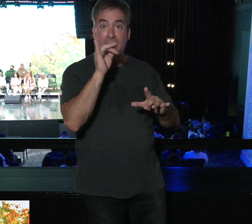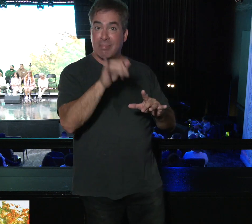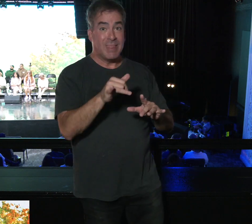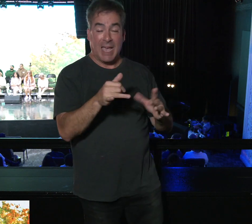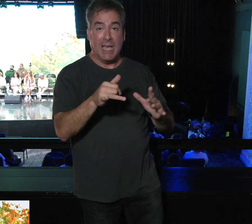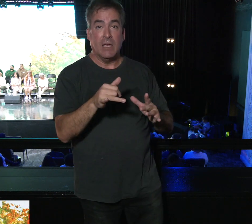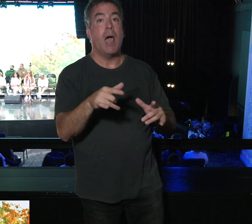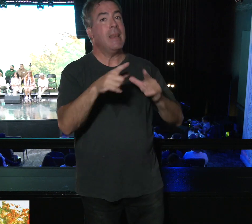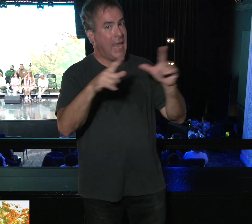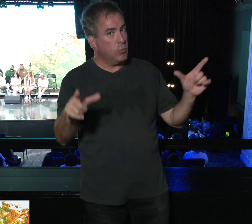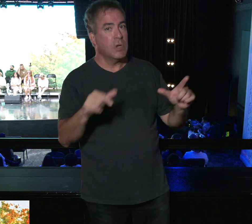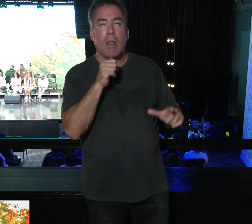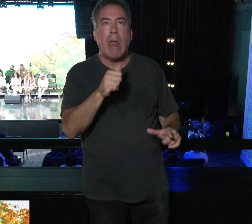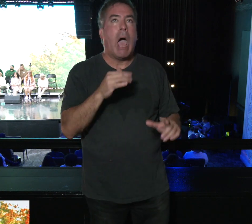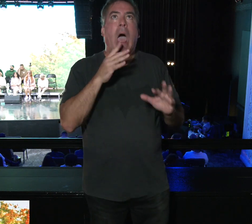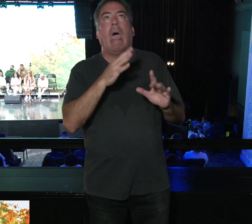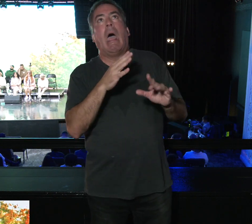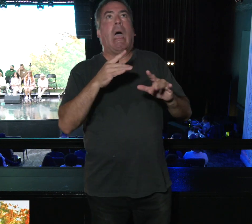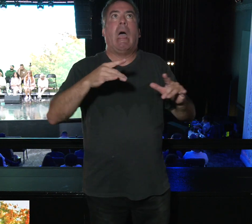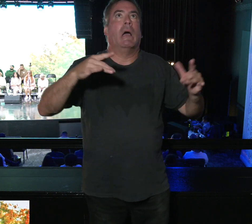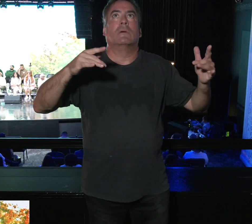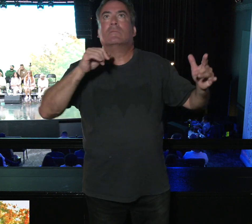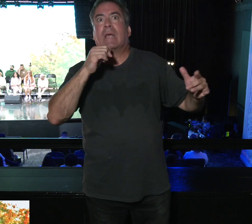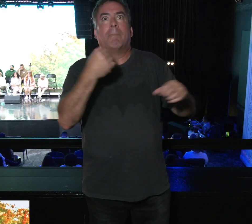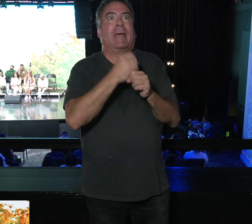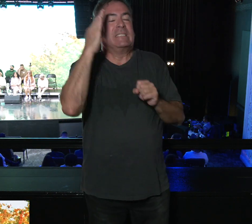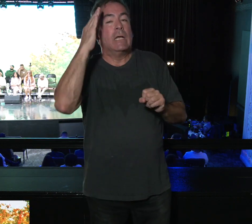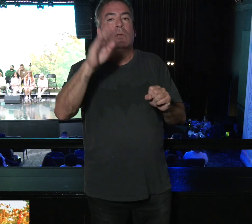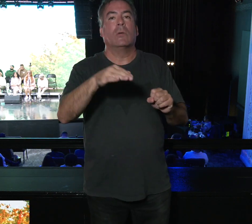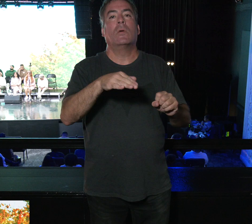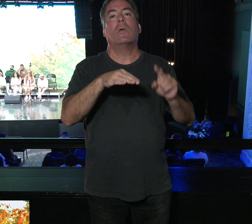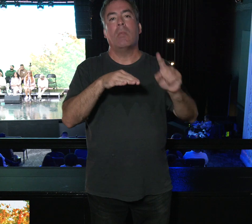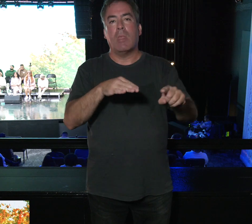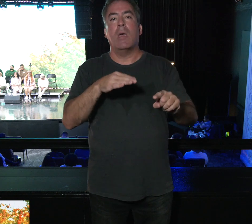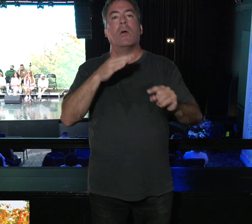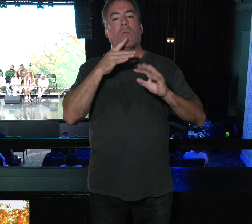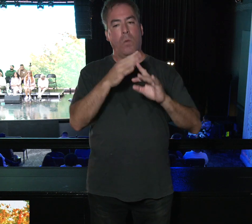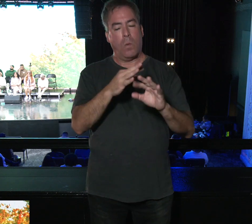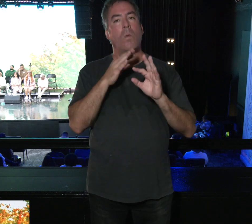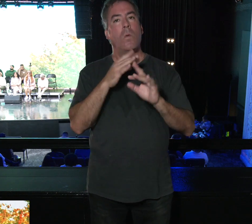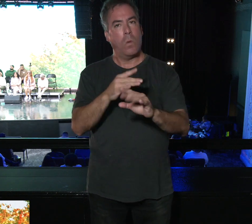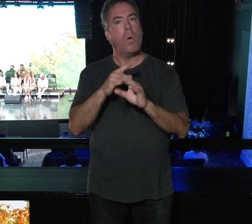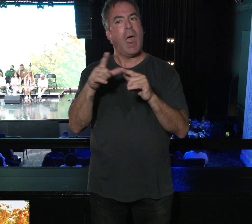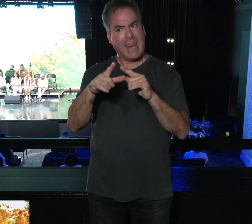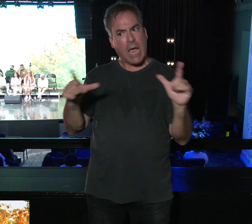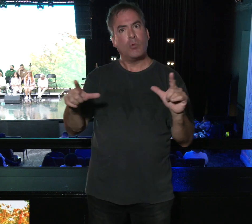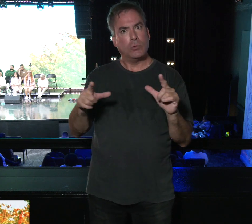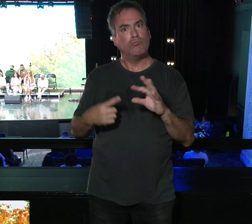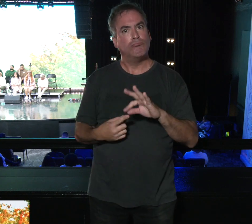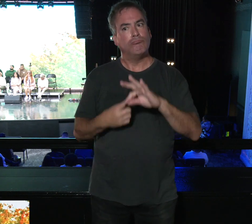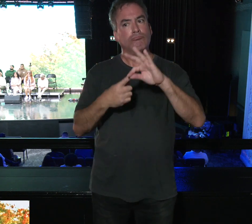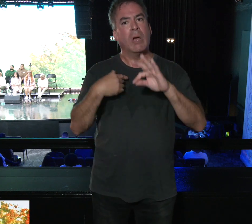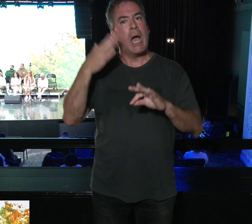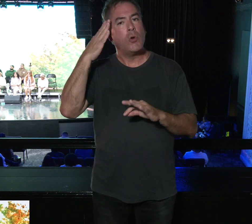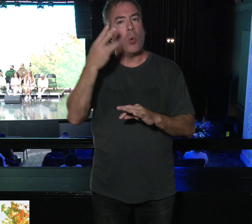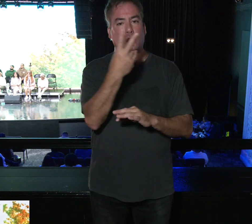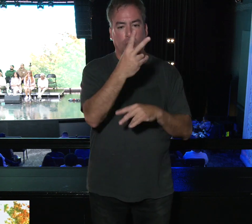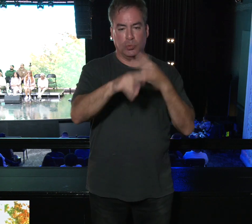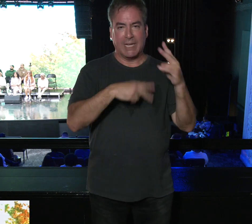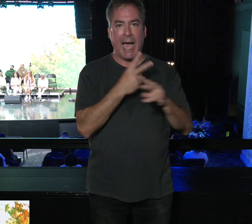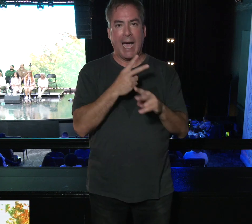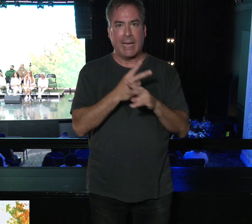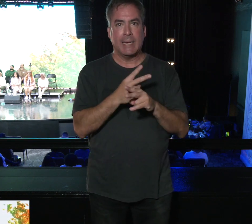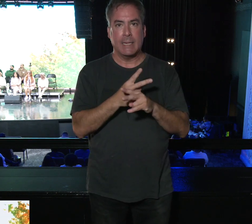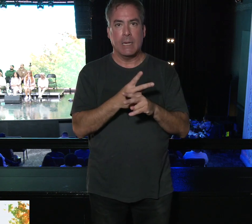It is not gibberish. It is unknown by the person that speaks it. I do believe there is two different kinds of speaking in tongues. One is a